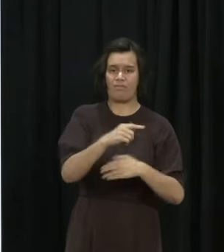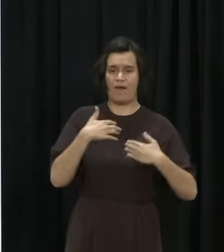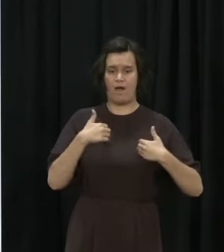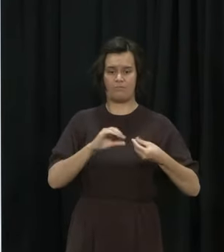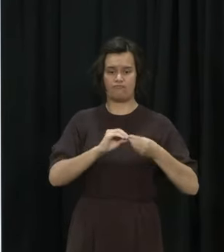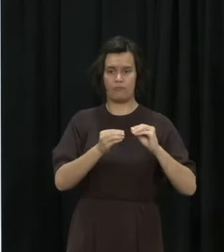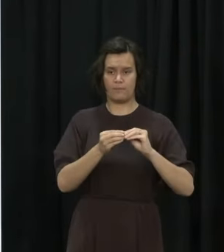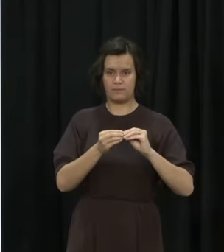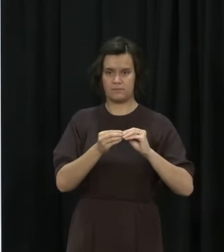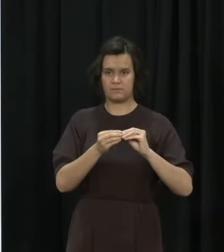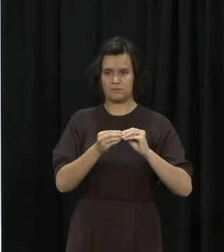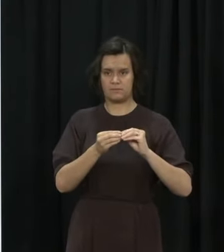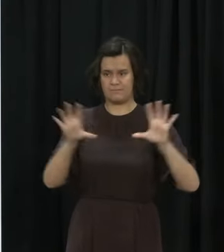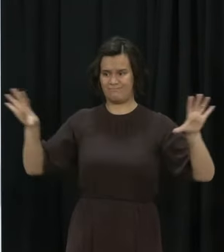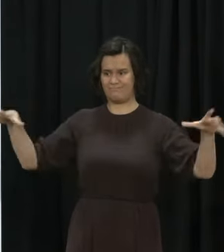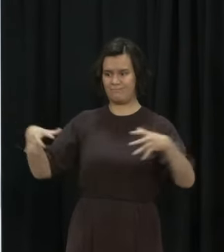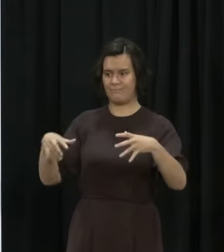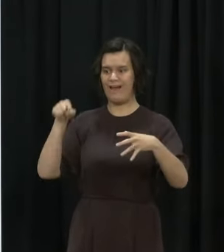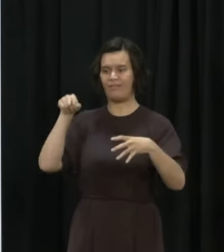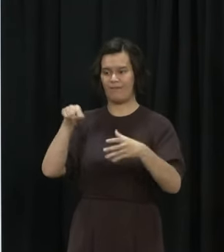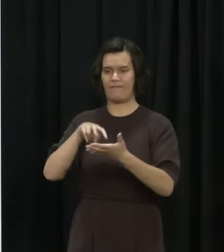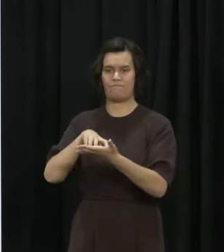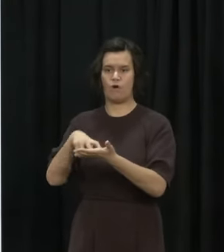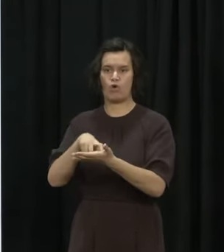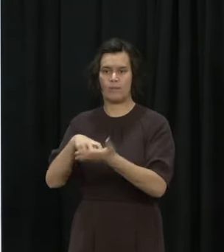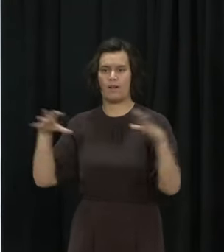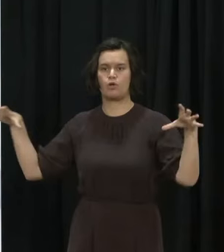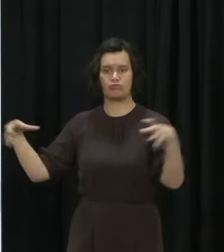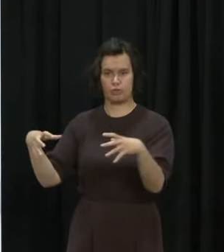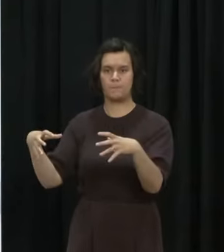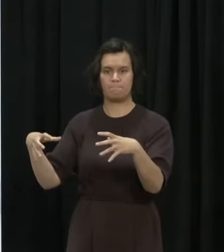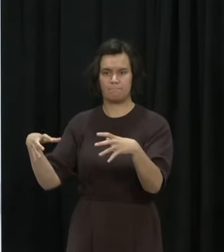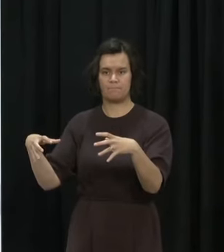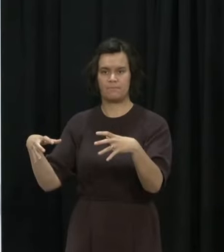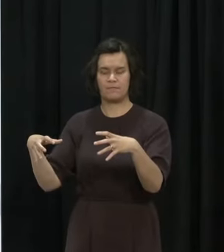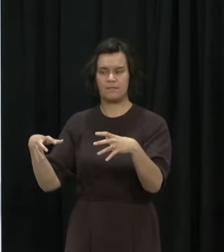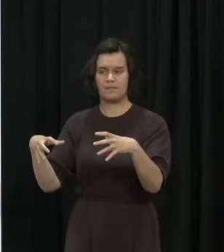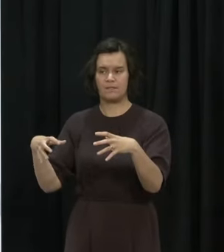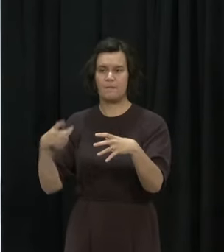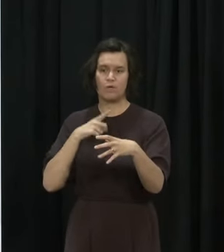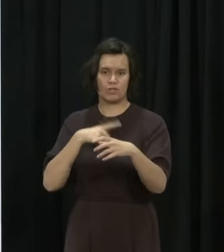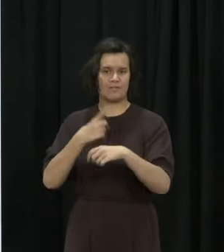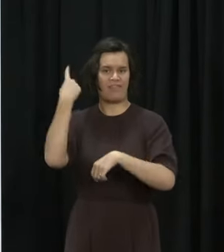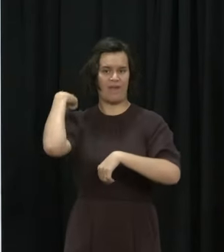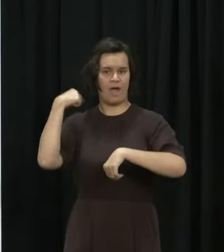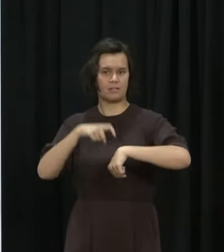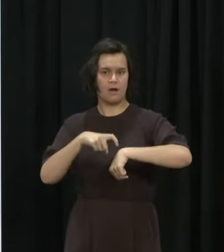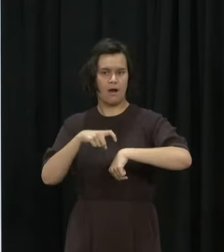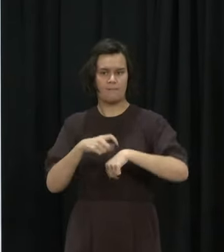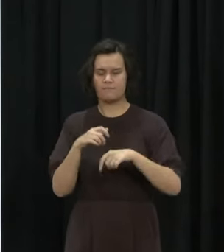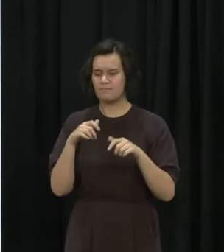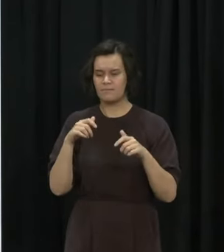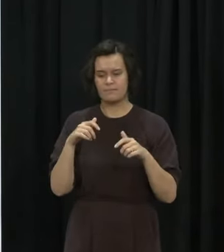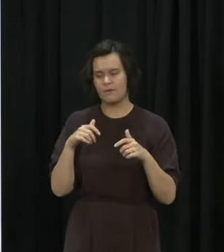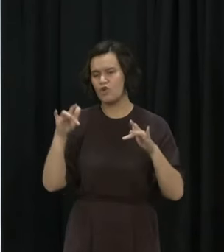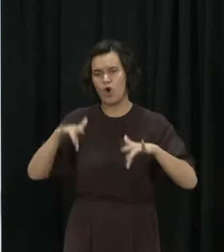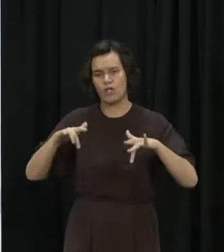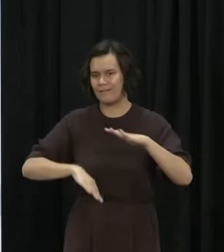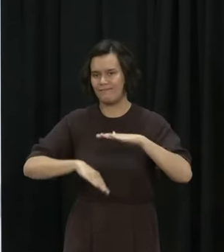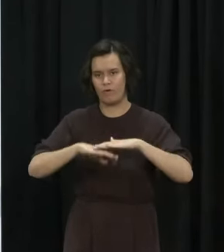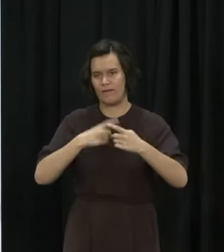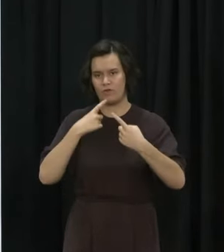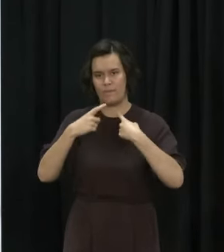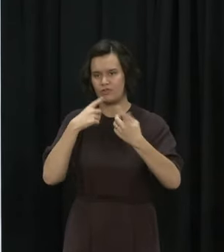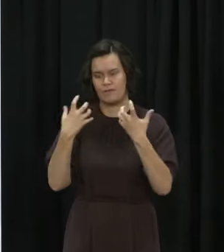so we made that sequencing decision in the context of limited supply now I think we're fortunate